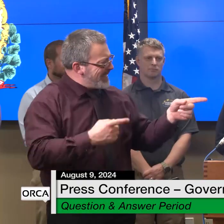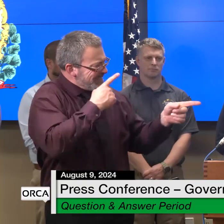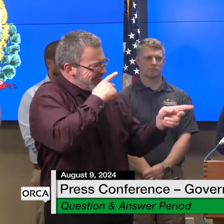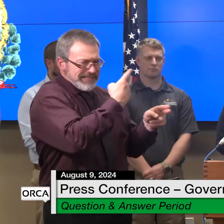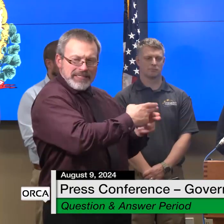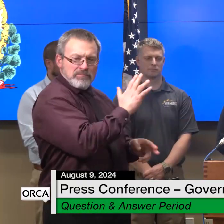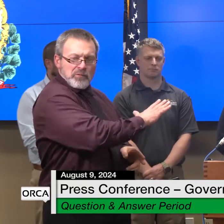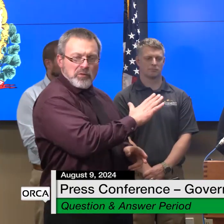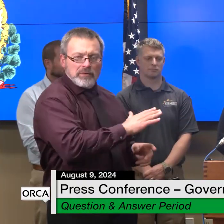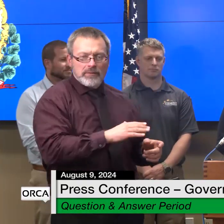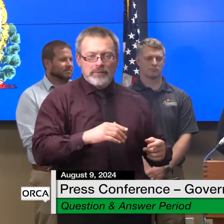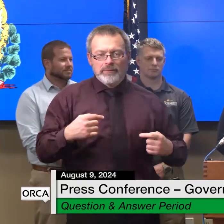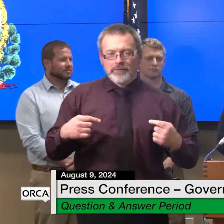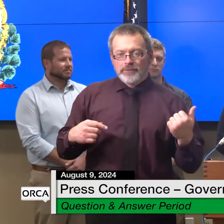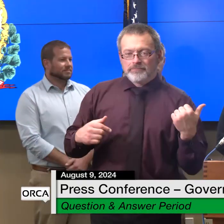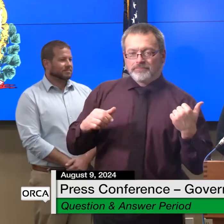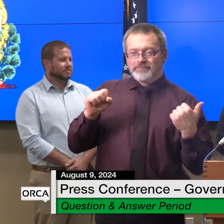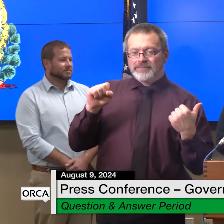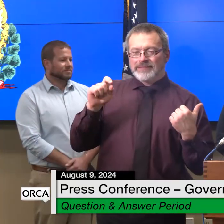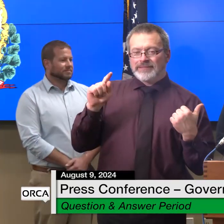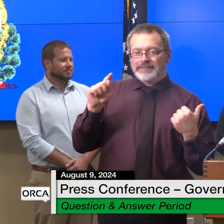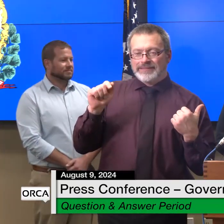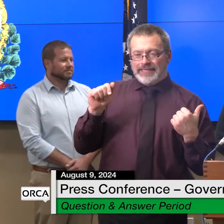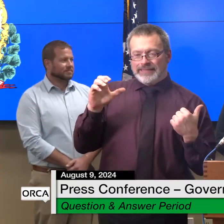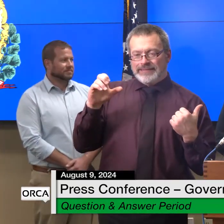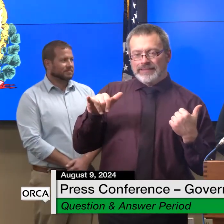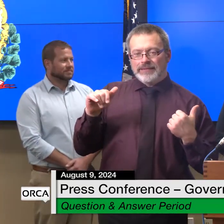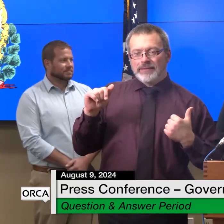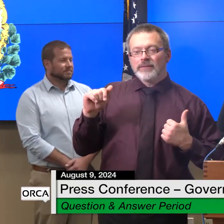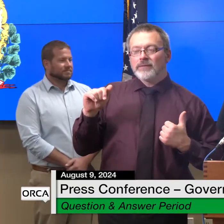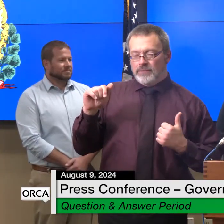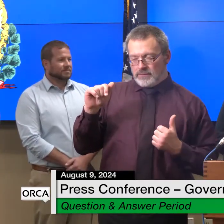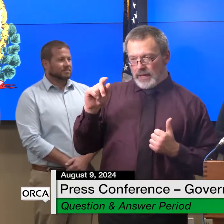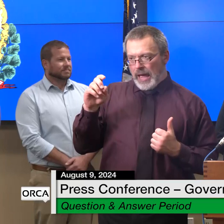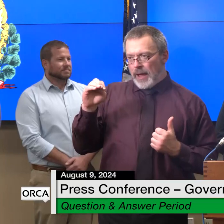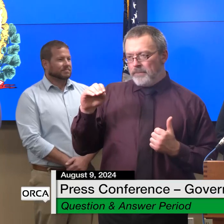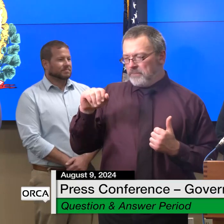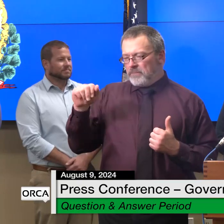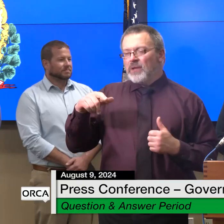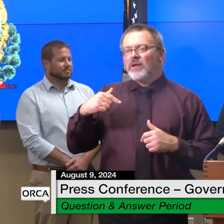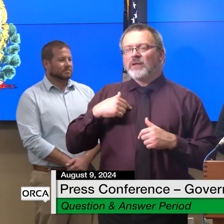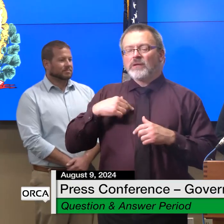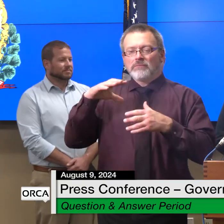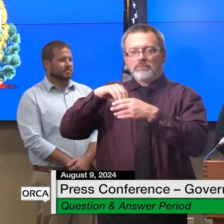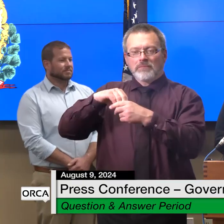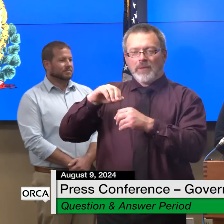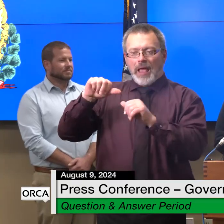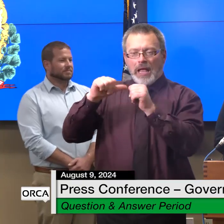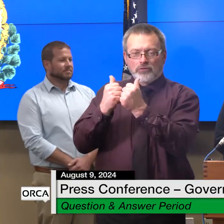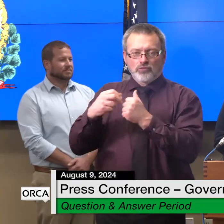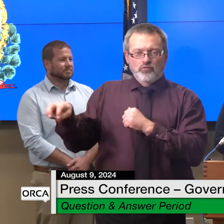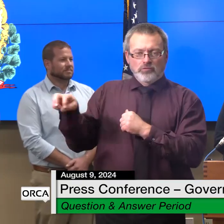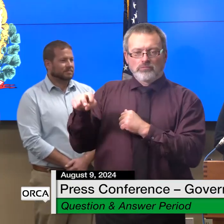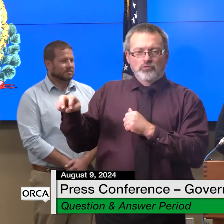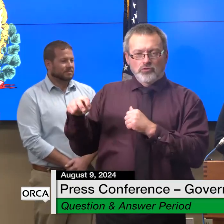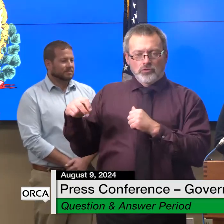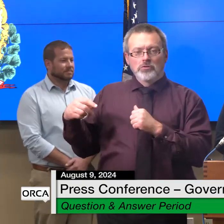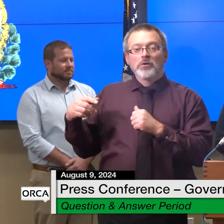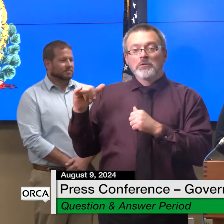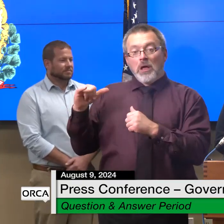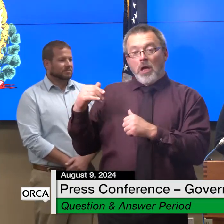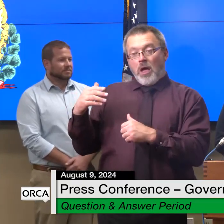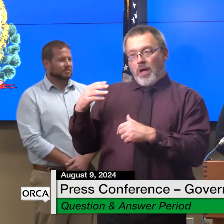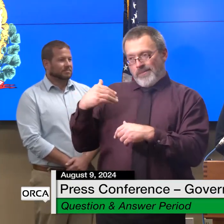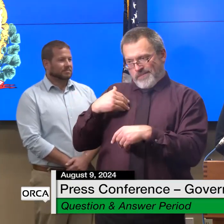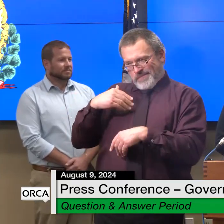i'm with the agency of transportation i am one of the mobile home task team rapid response